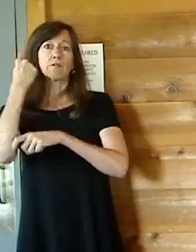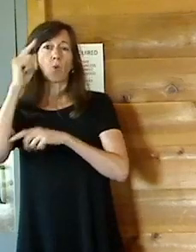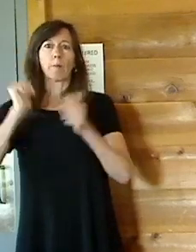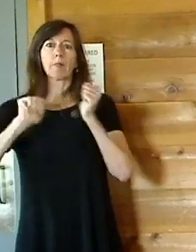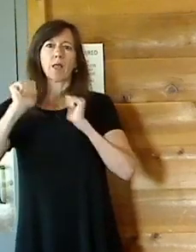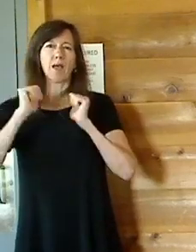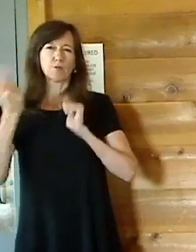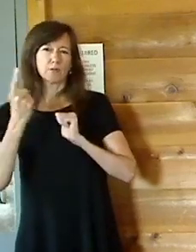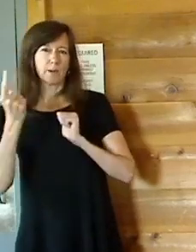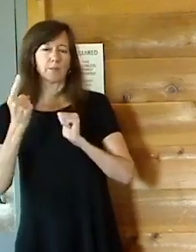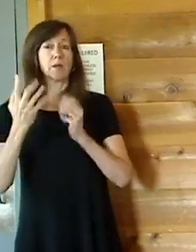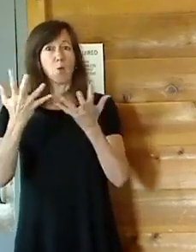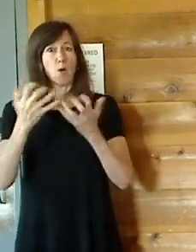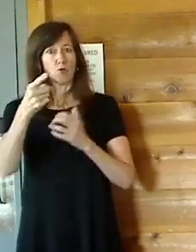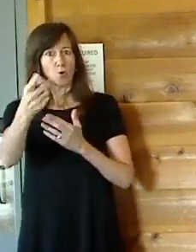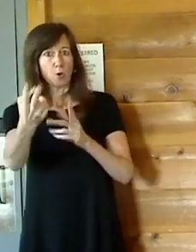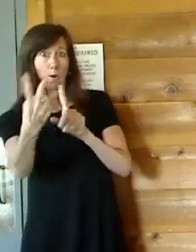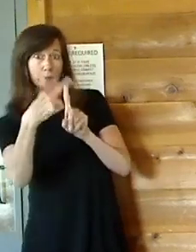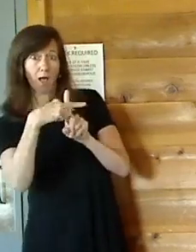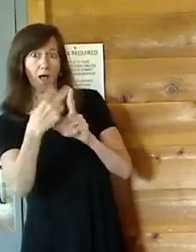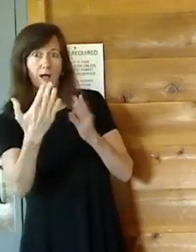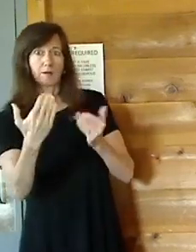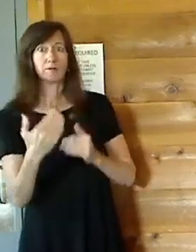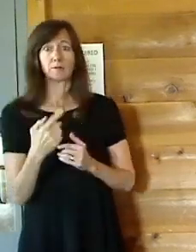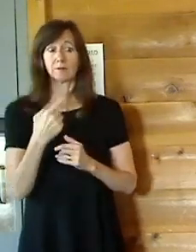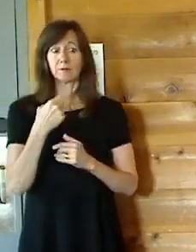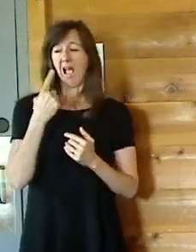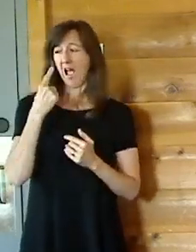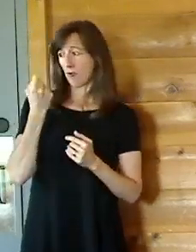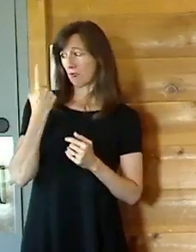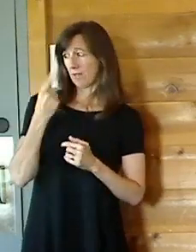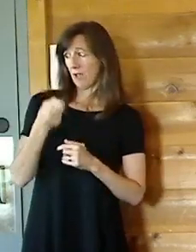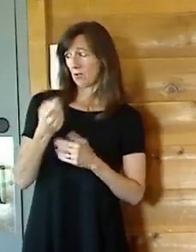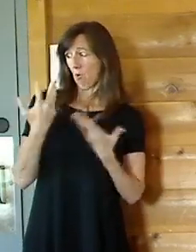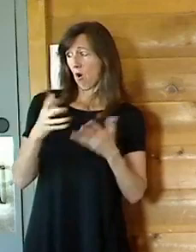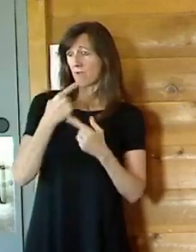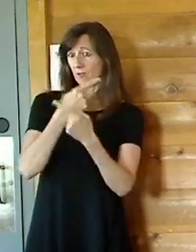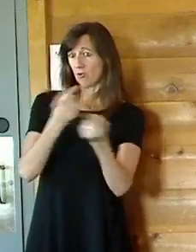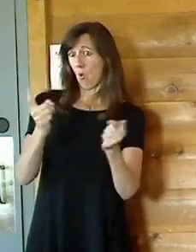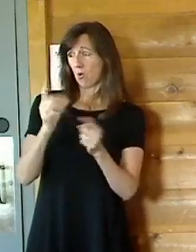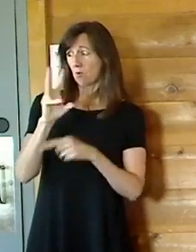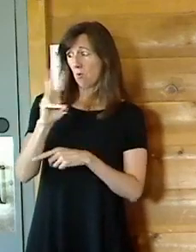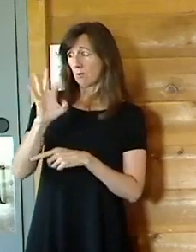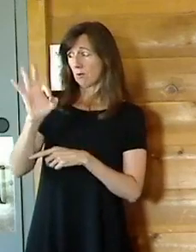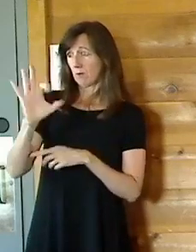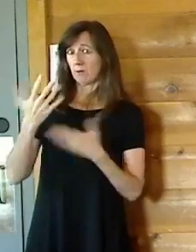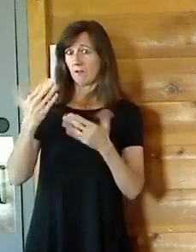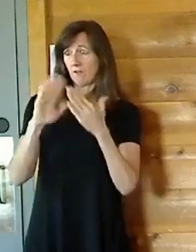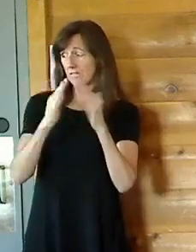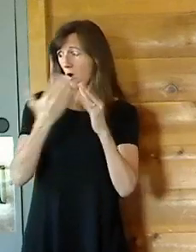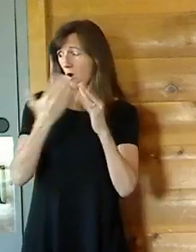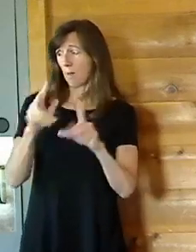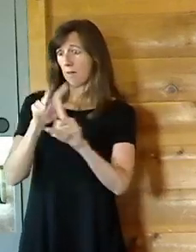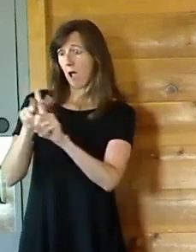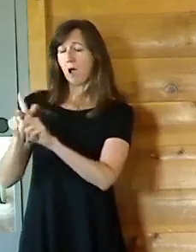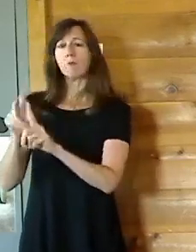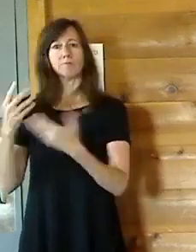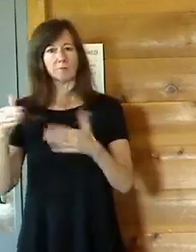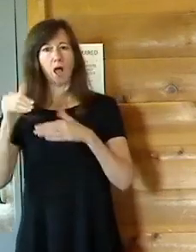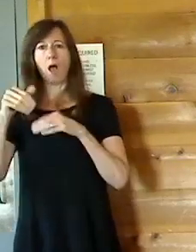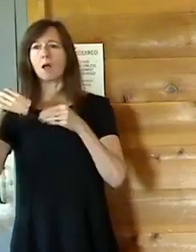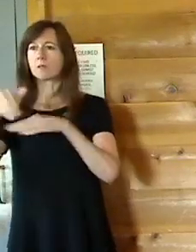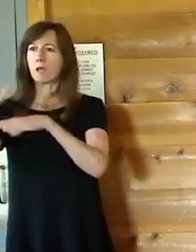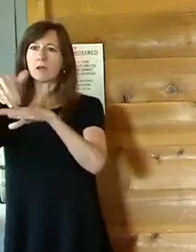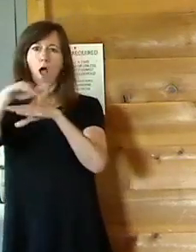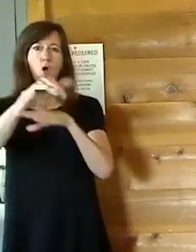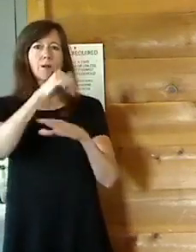you already told everybody in the town of Loppinger to apply. I sent out a mass email to our Little League, our soccer club, the library, you know, as many youth